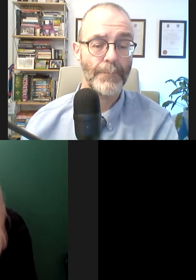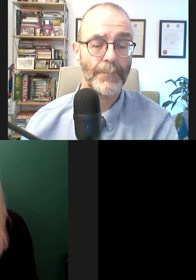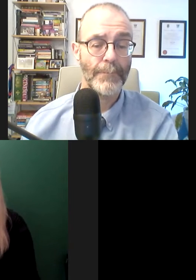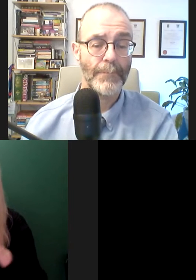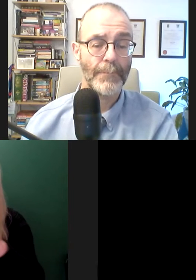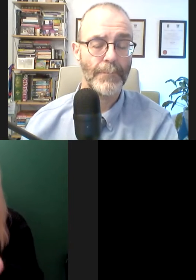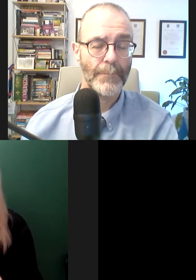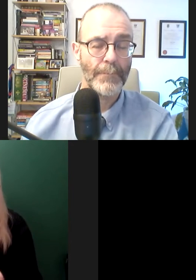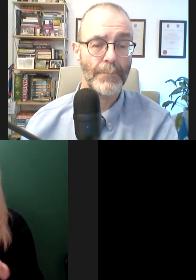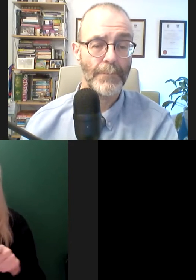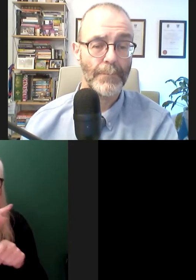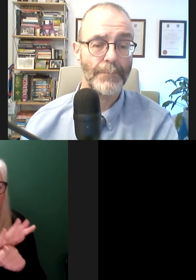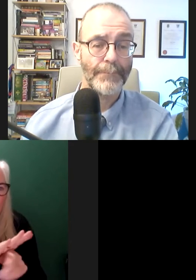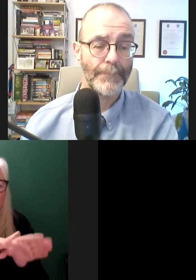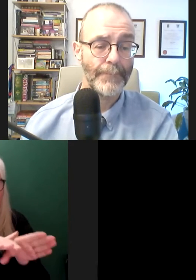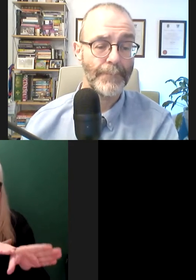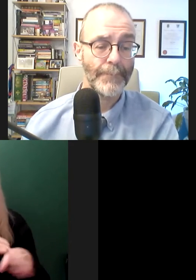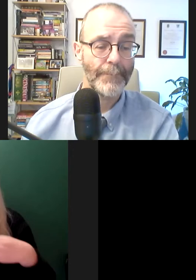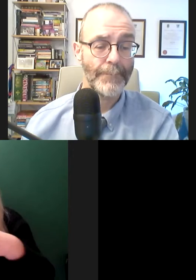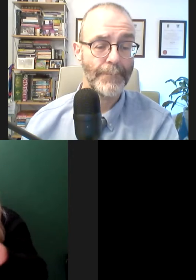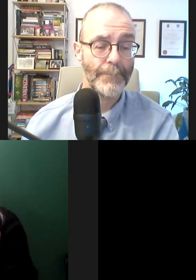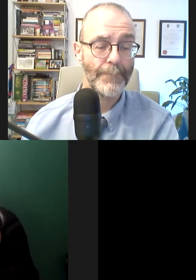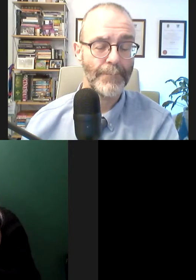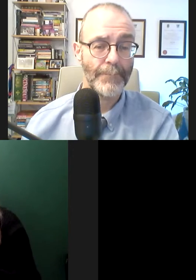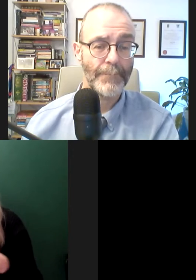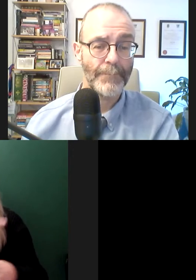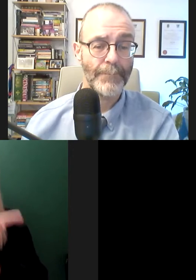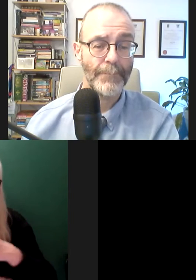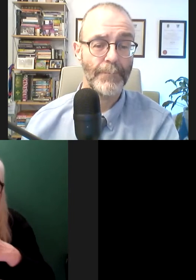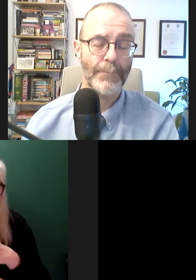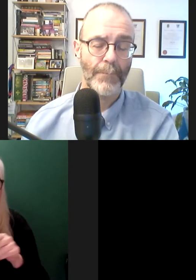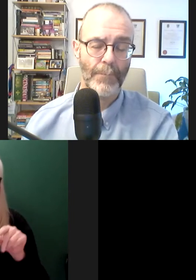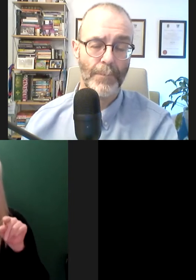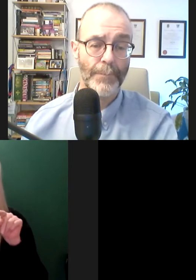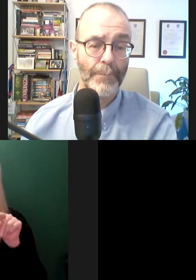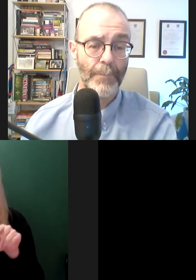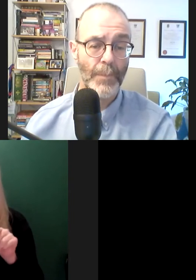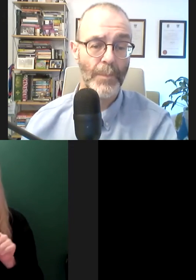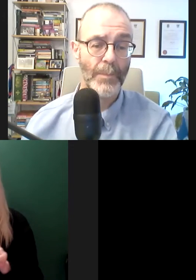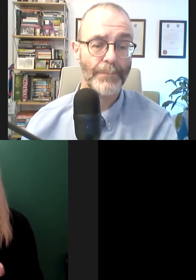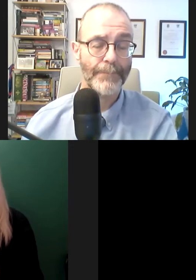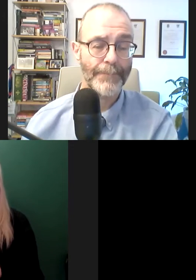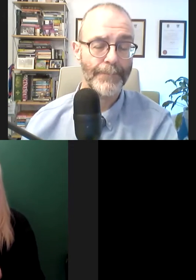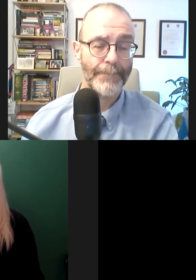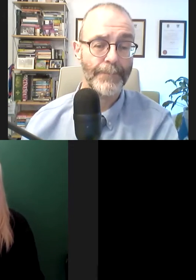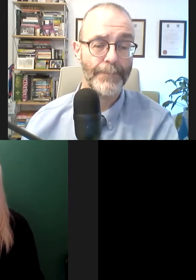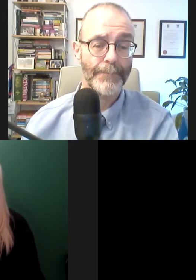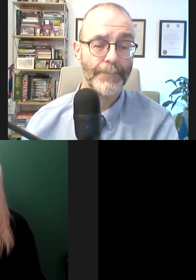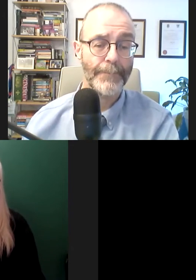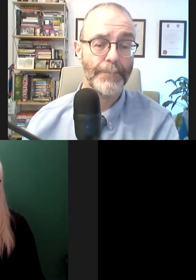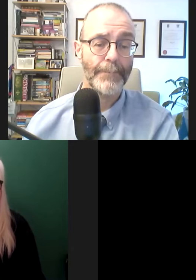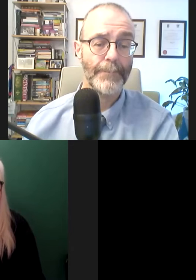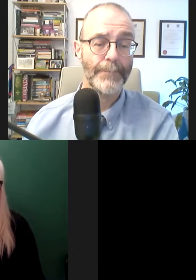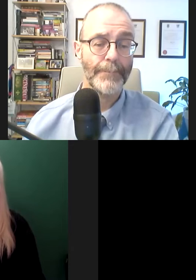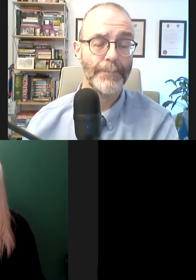with, and by persons with disabilities. And that our guest, Dr. James Casey, will,